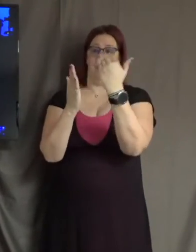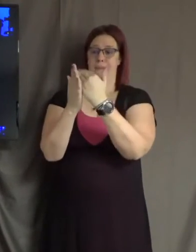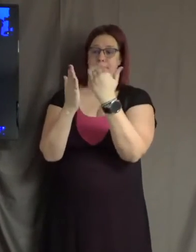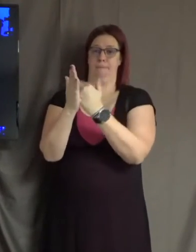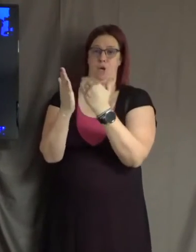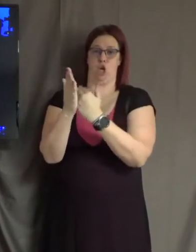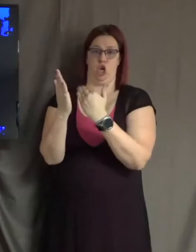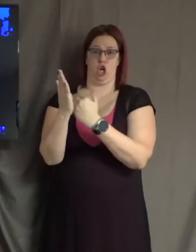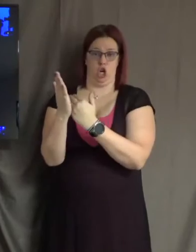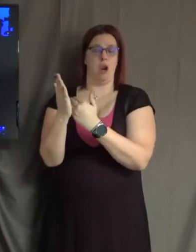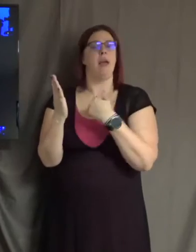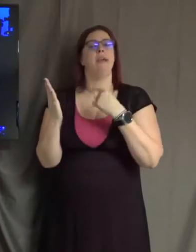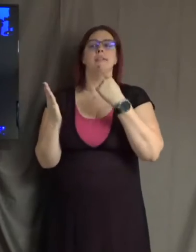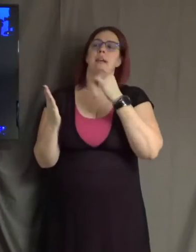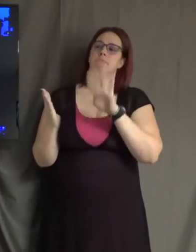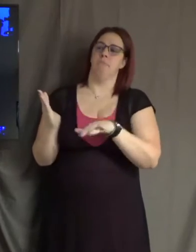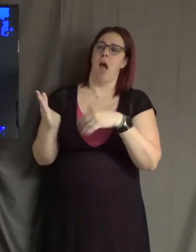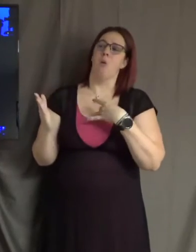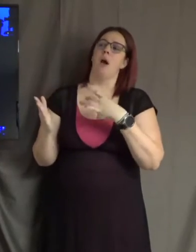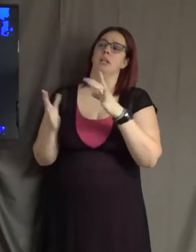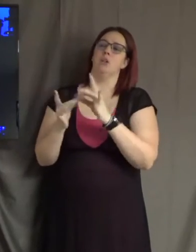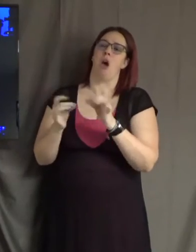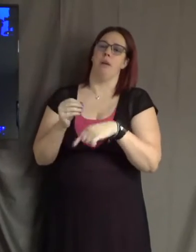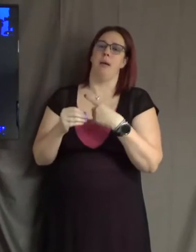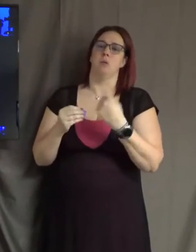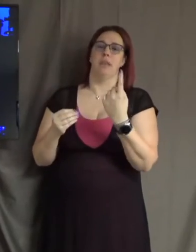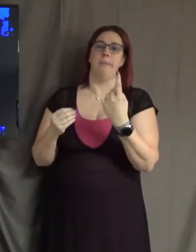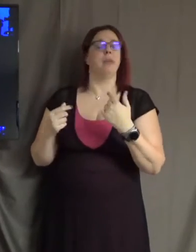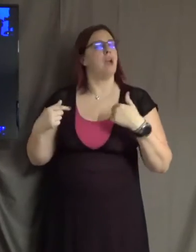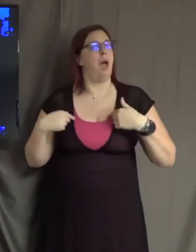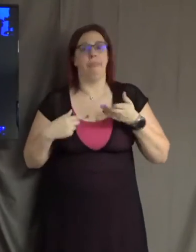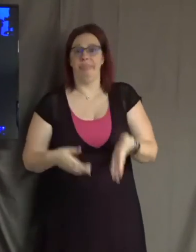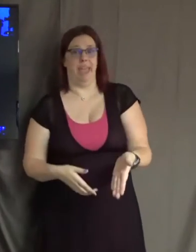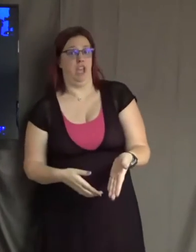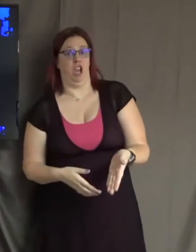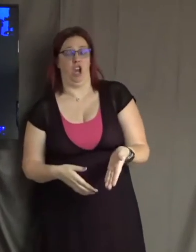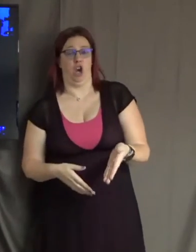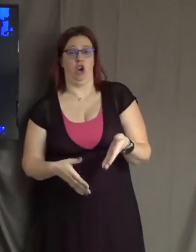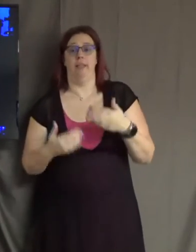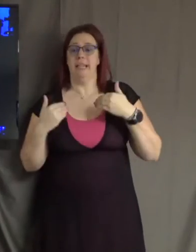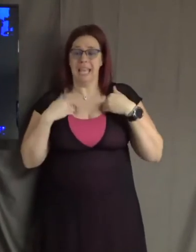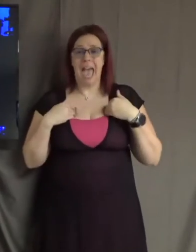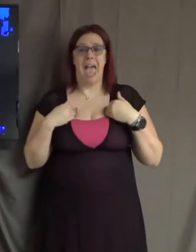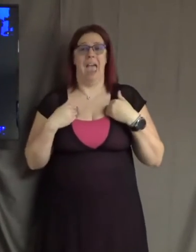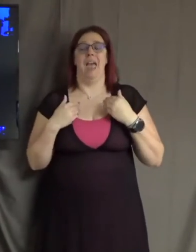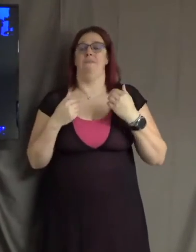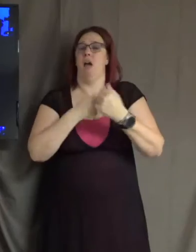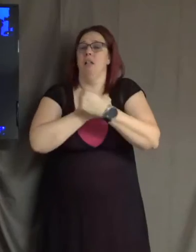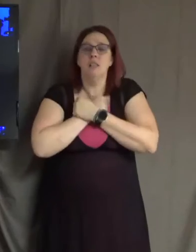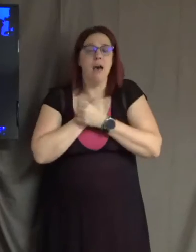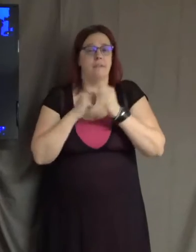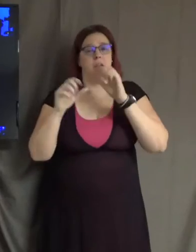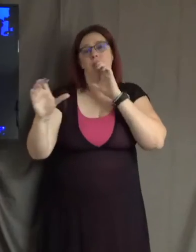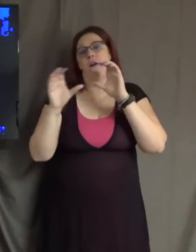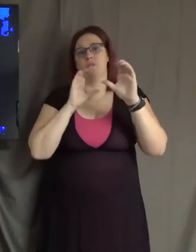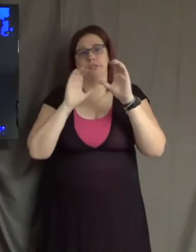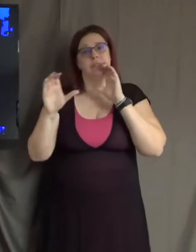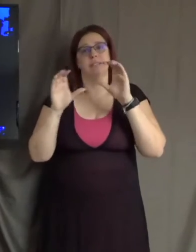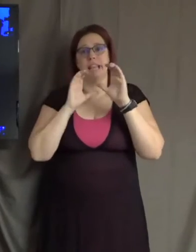talk about it. Let's work through it. Let's have a conversation, an authentic, loving conversation. But anyone outside